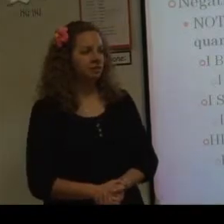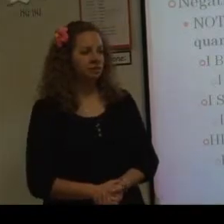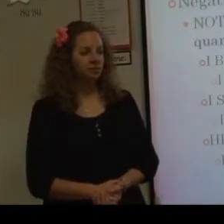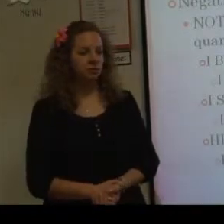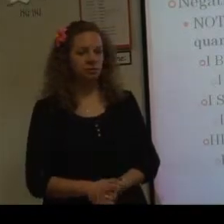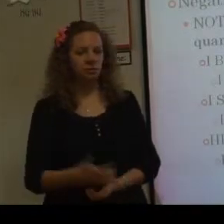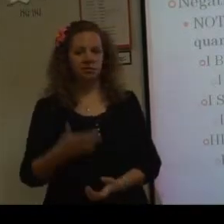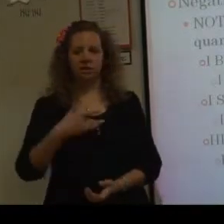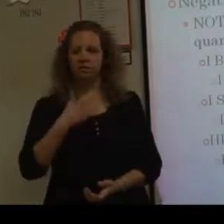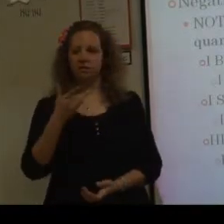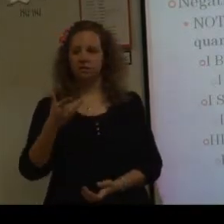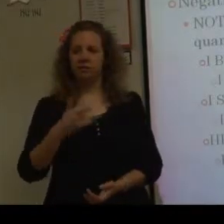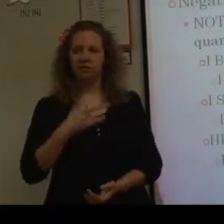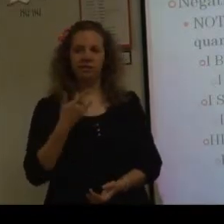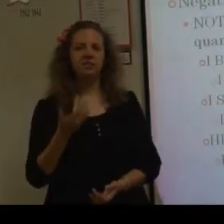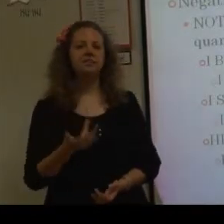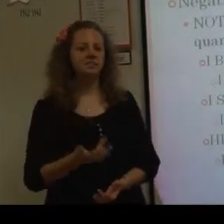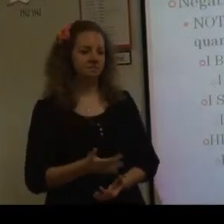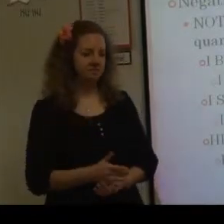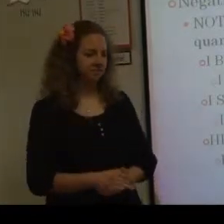Do you remember feel? Feel safe. Okay.